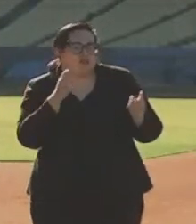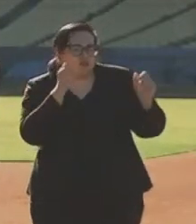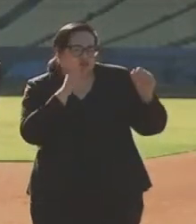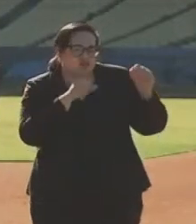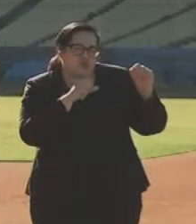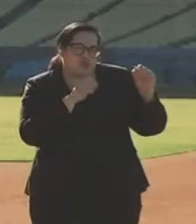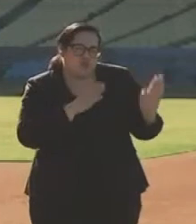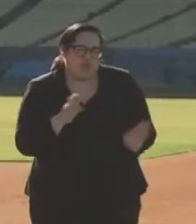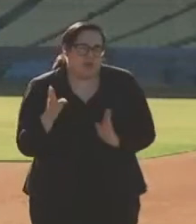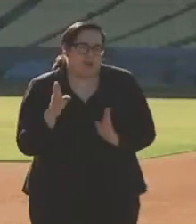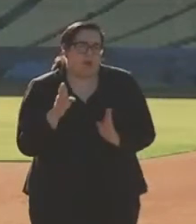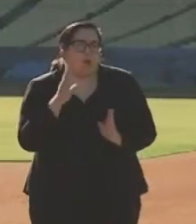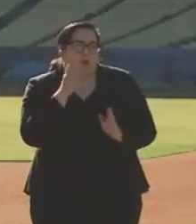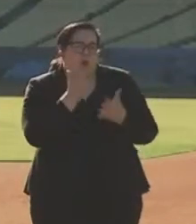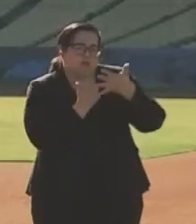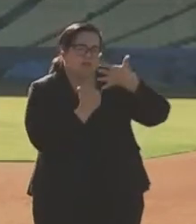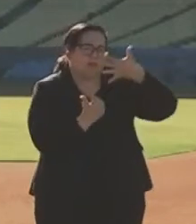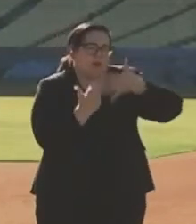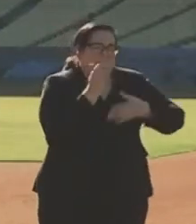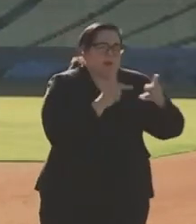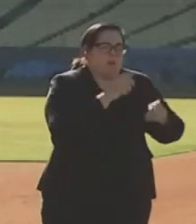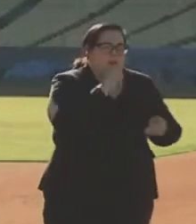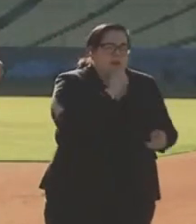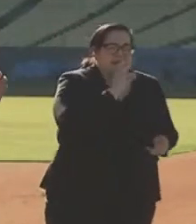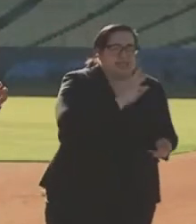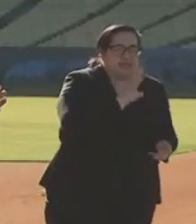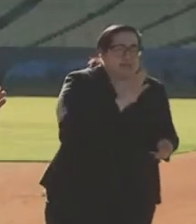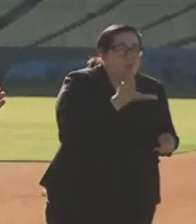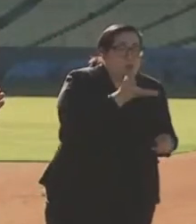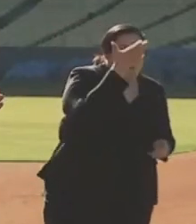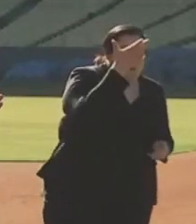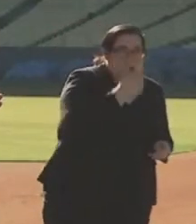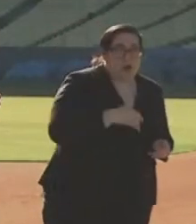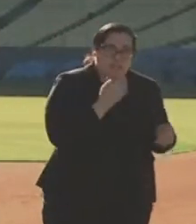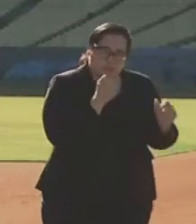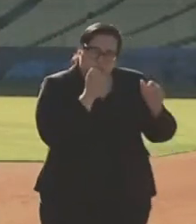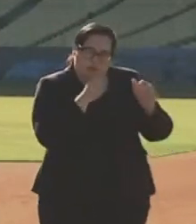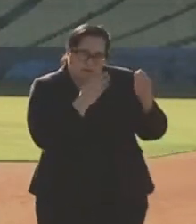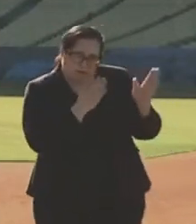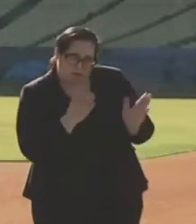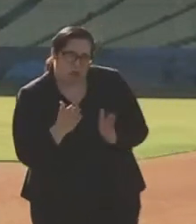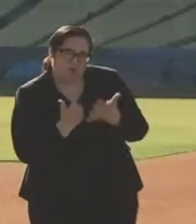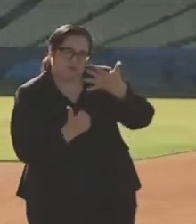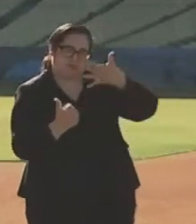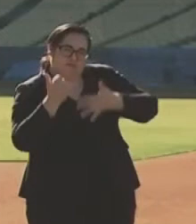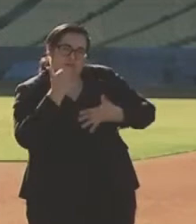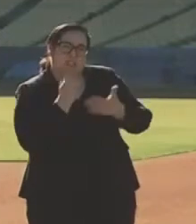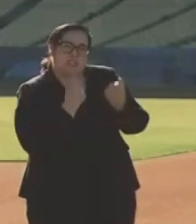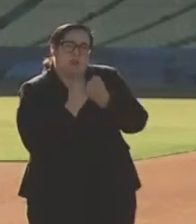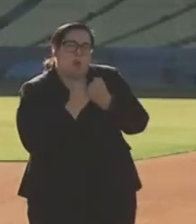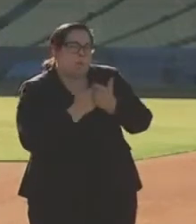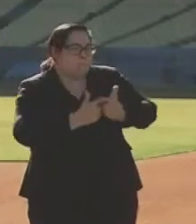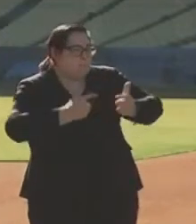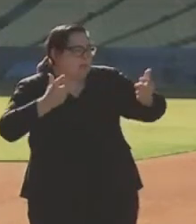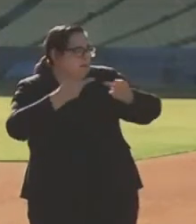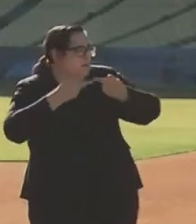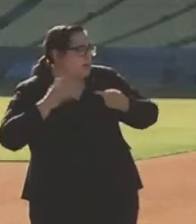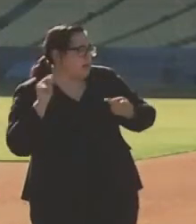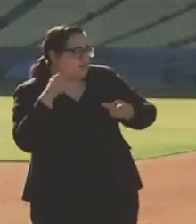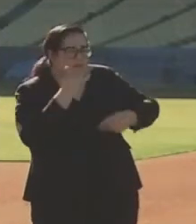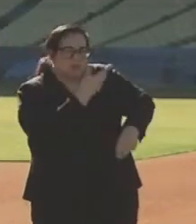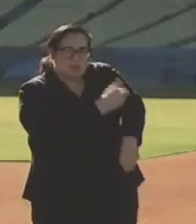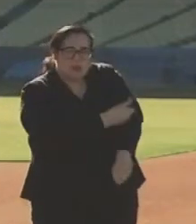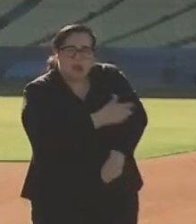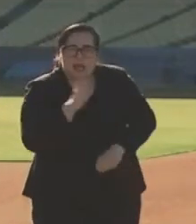and over. His strategy for support for mass vaccination sites just like this. His strategy support